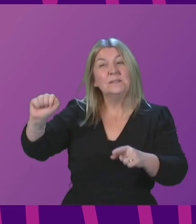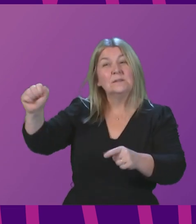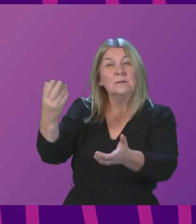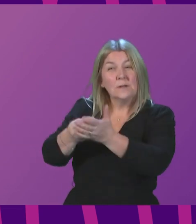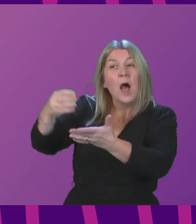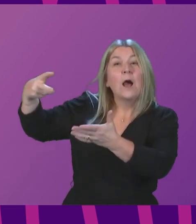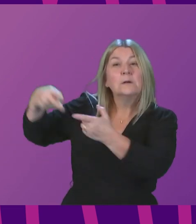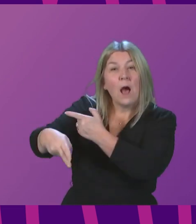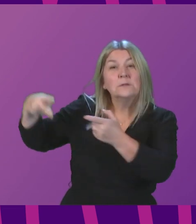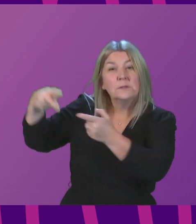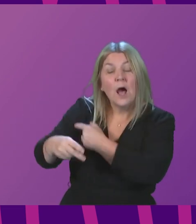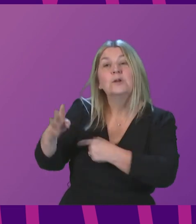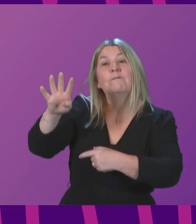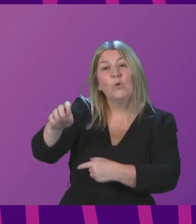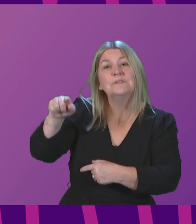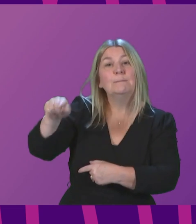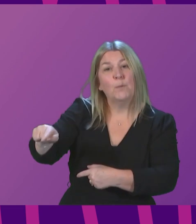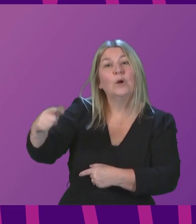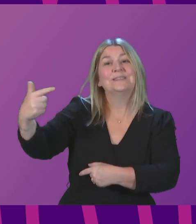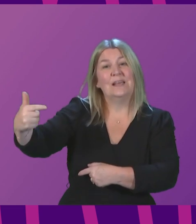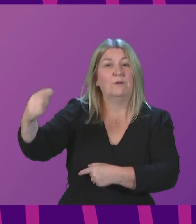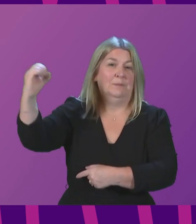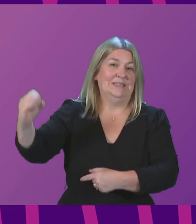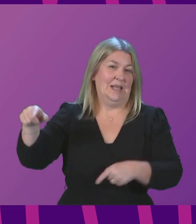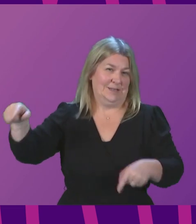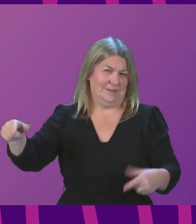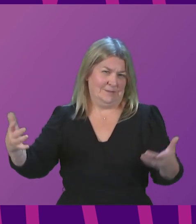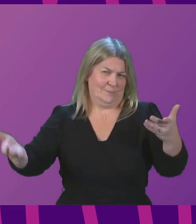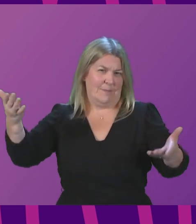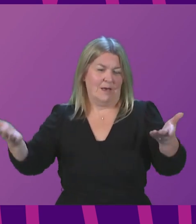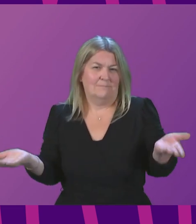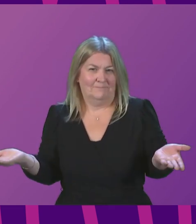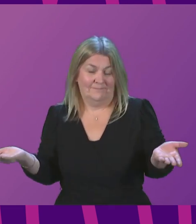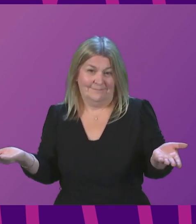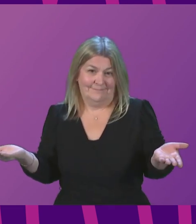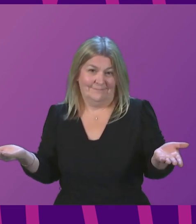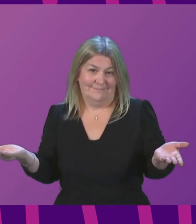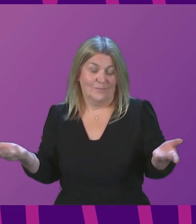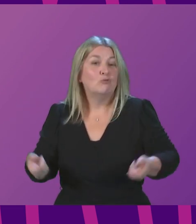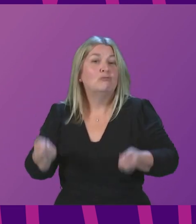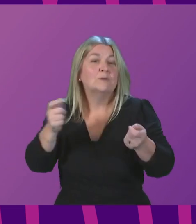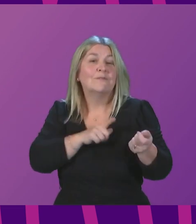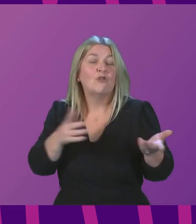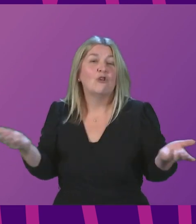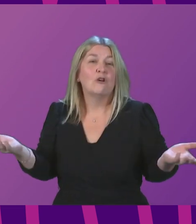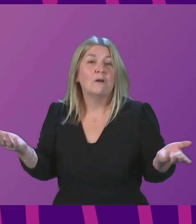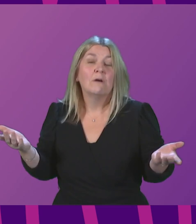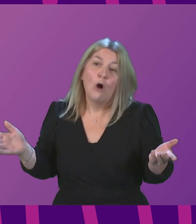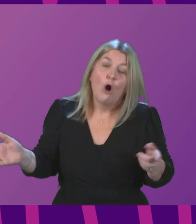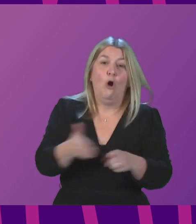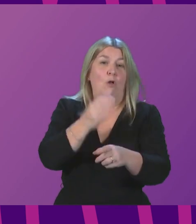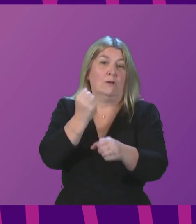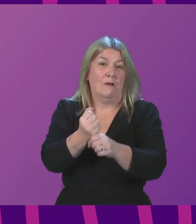budget cut of 14.7%. Now, the point I'm making here, Presiding Officer, is that all governments